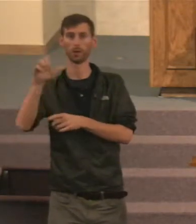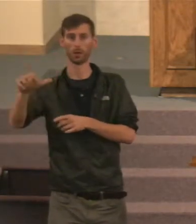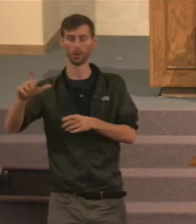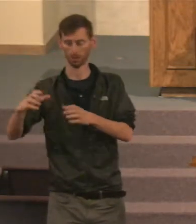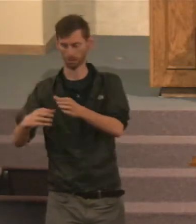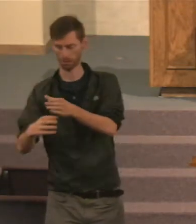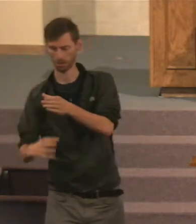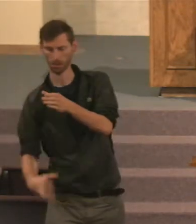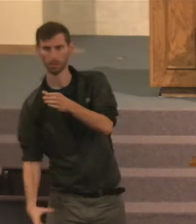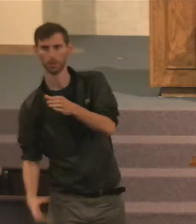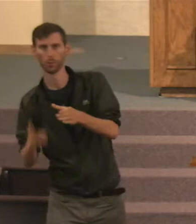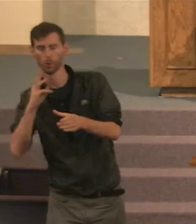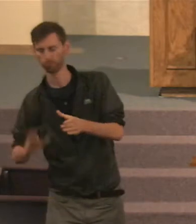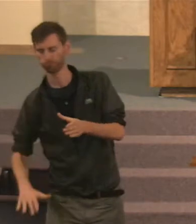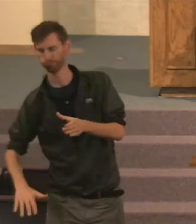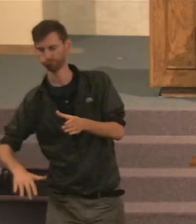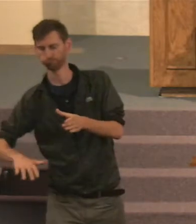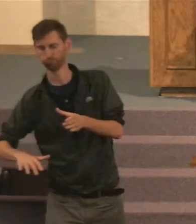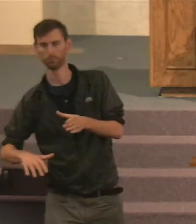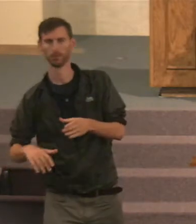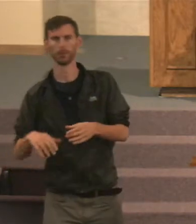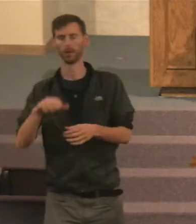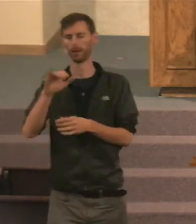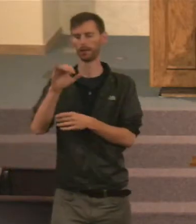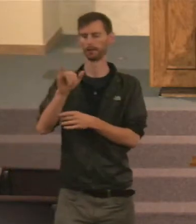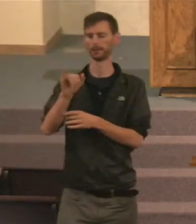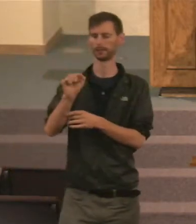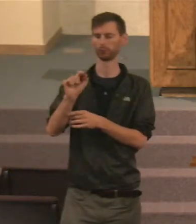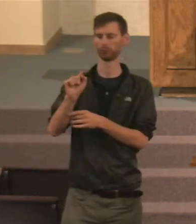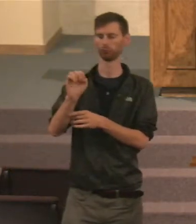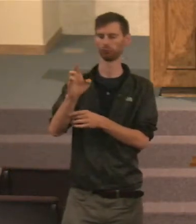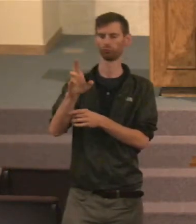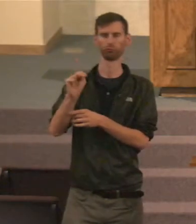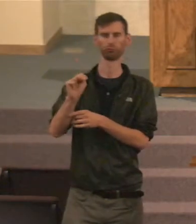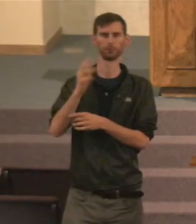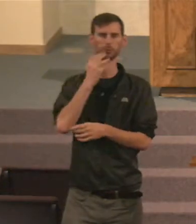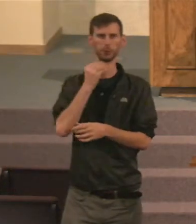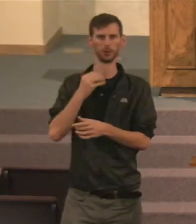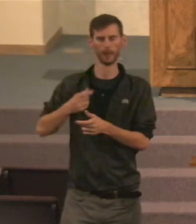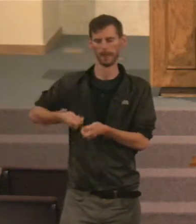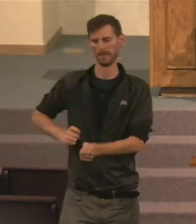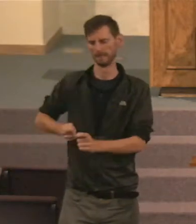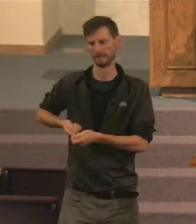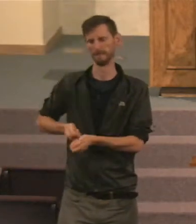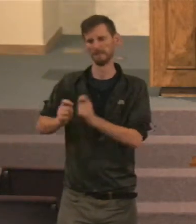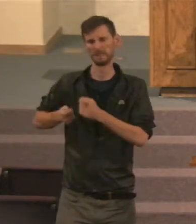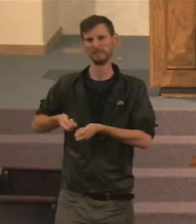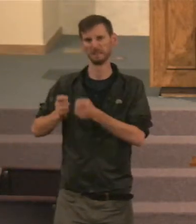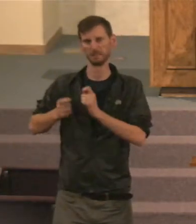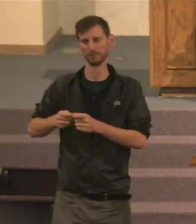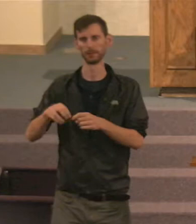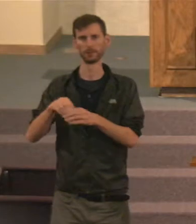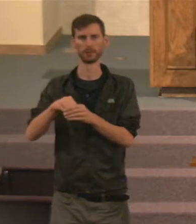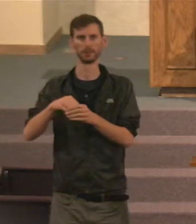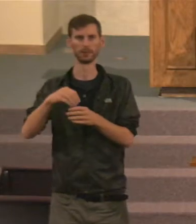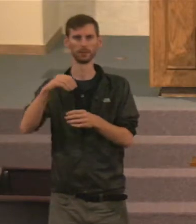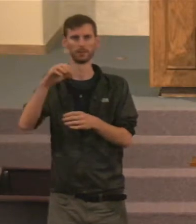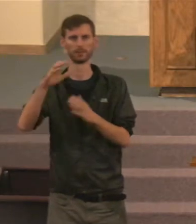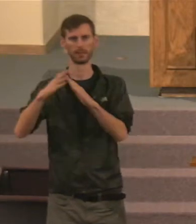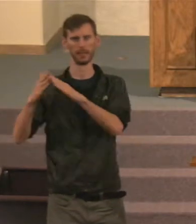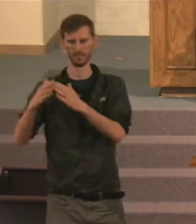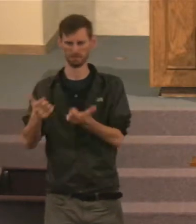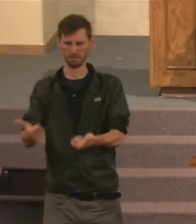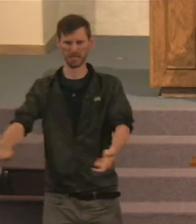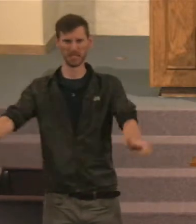cistern. You know, the Jews had those places, That they built, Dug out huge things in the cities, For water, That they could have, you know,